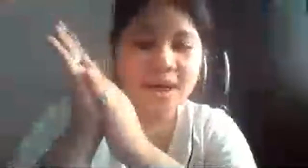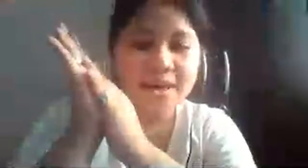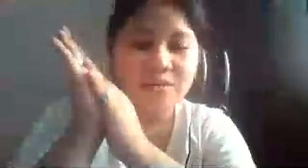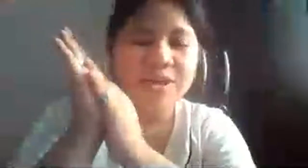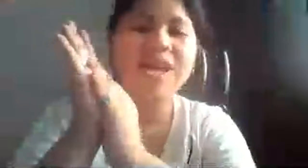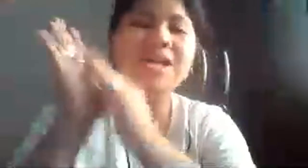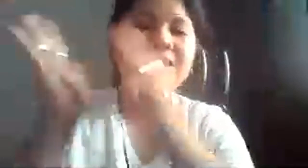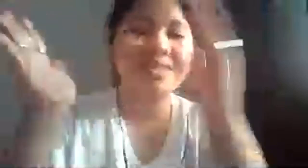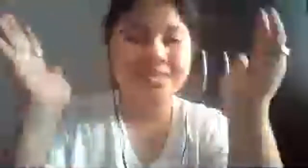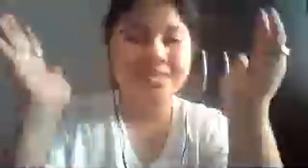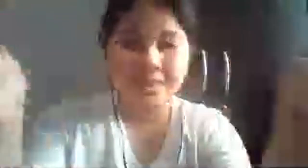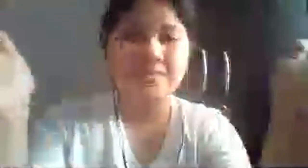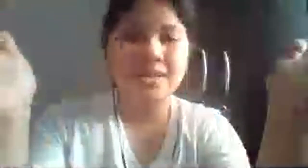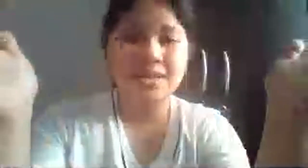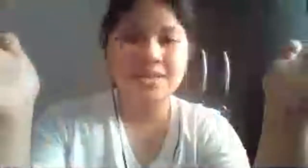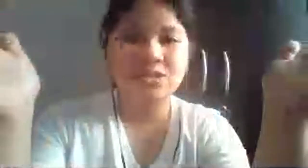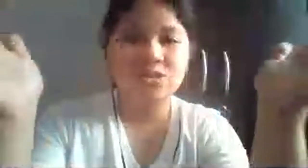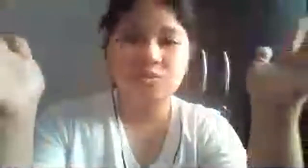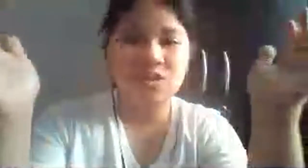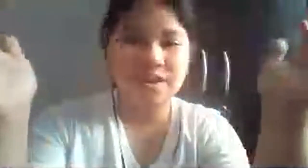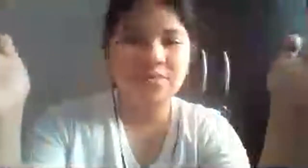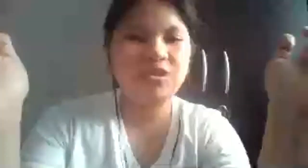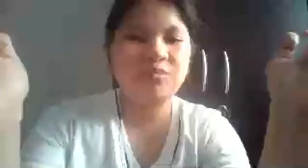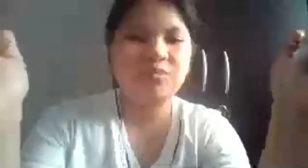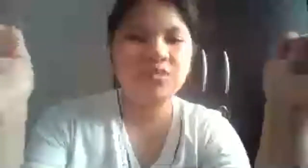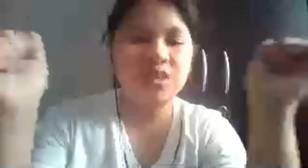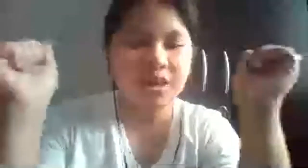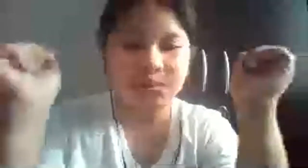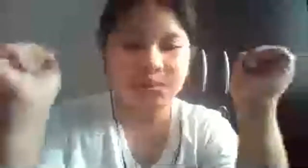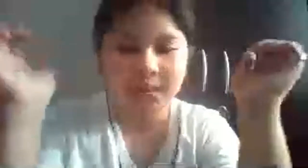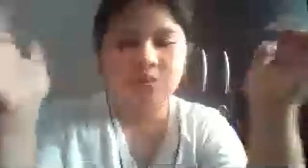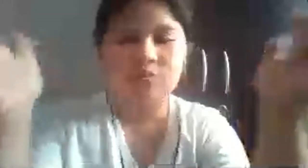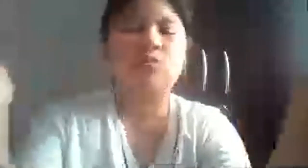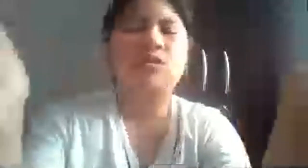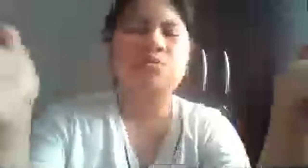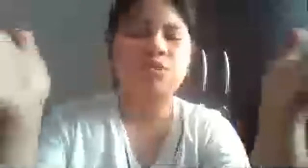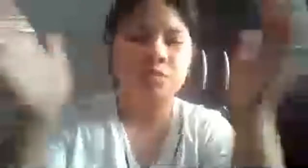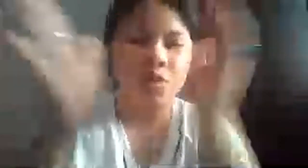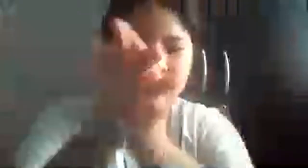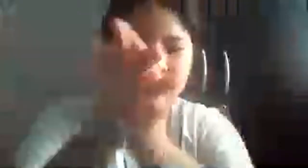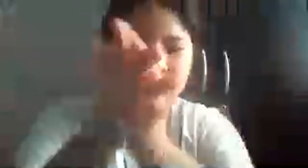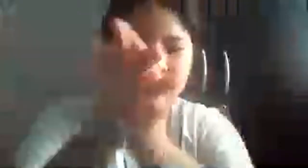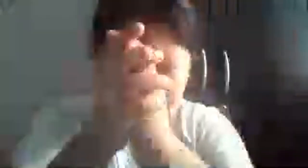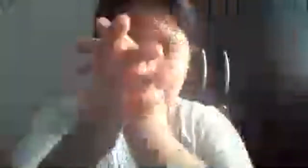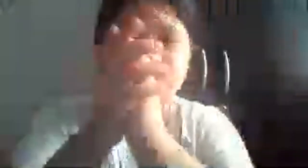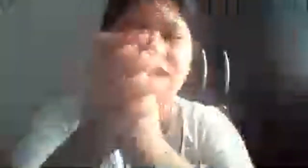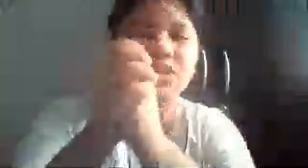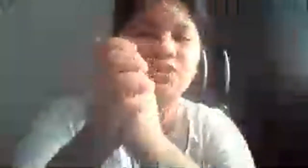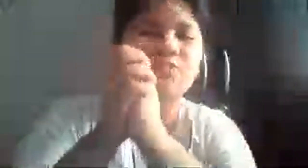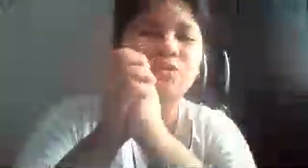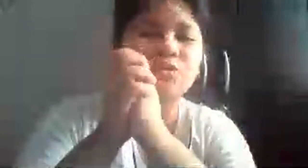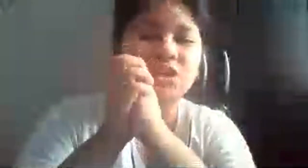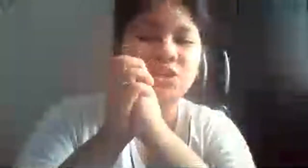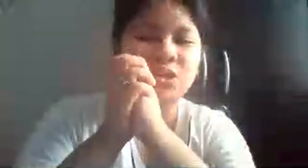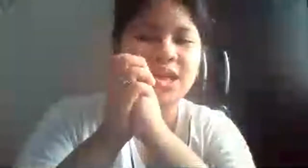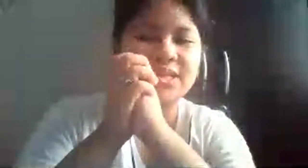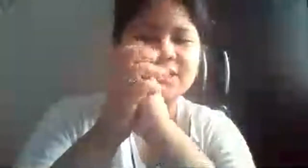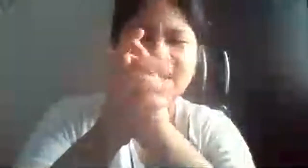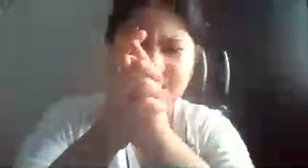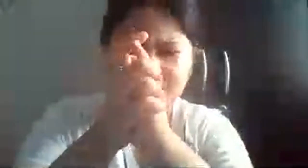107 subscribers ako naka 100 subscribers ako thank you thank you po sa inyo lahat thank you